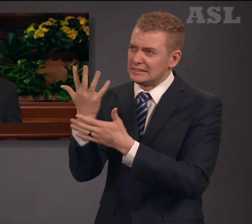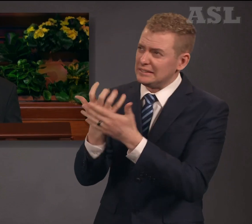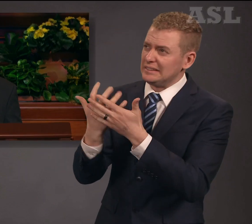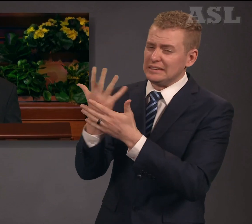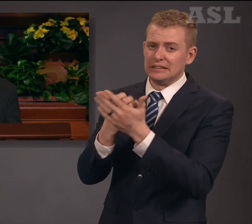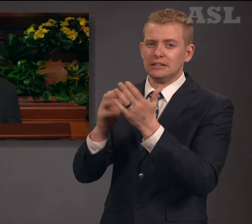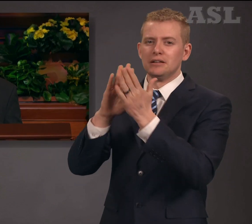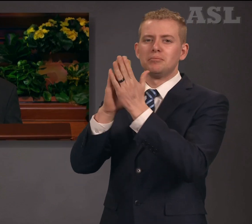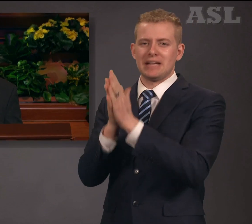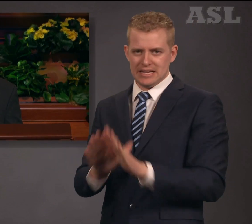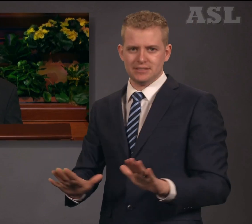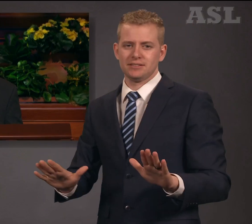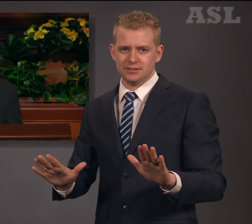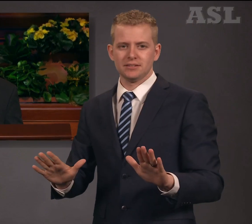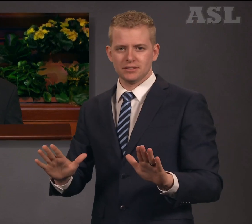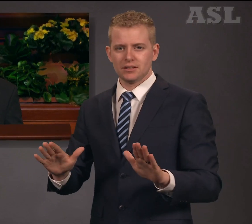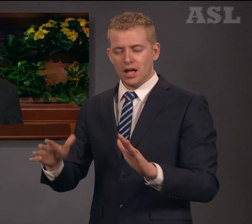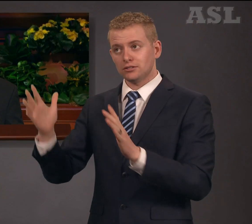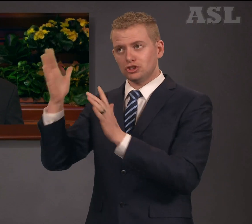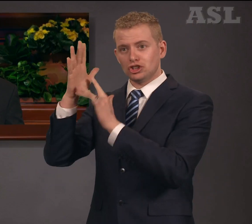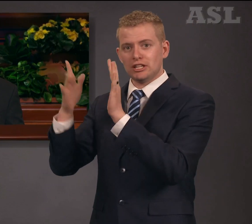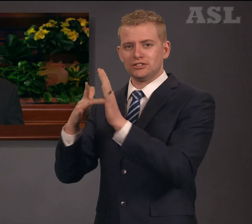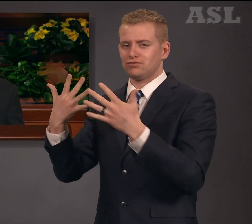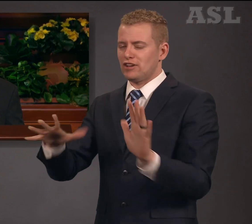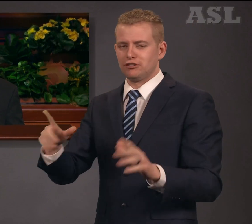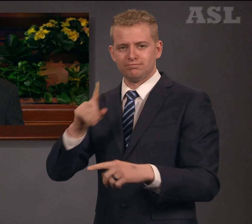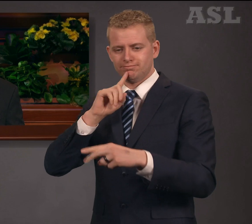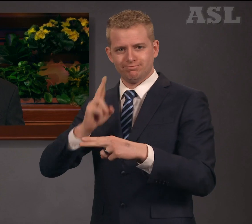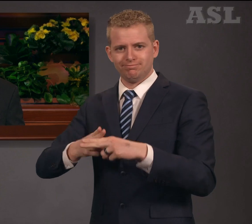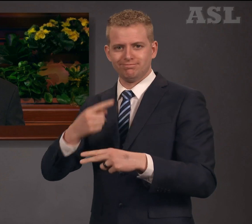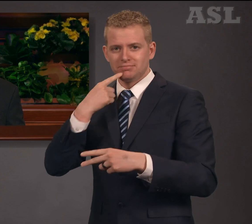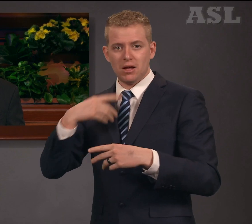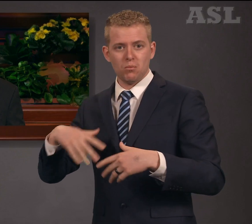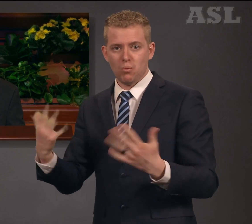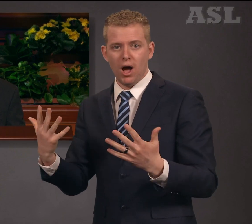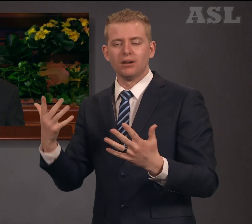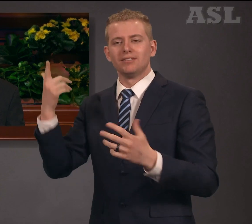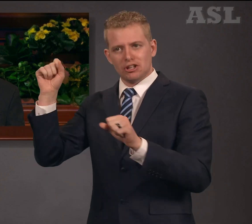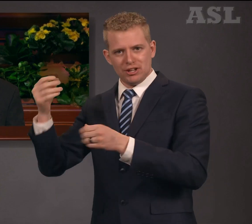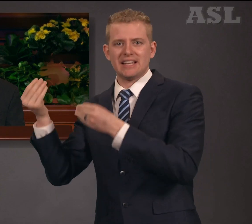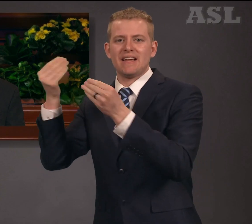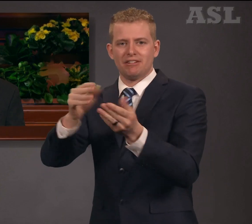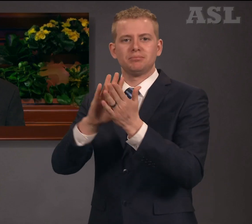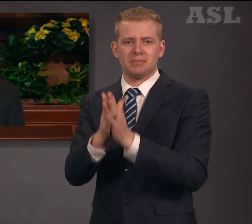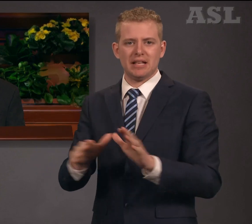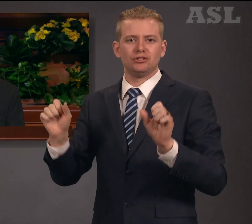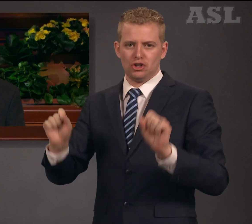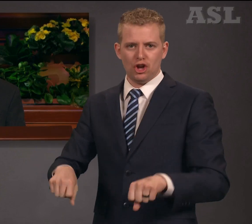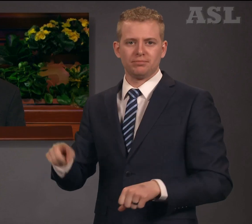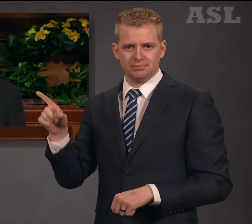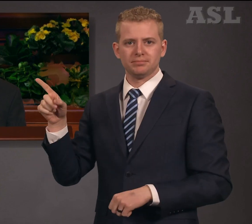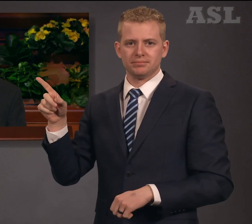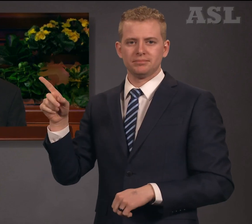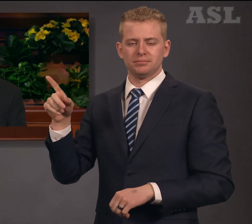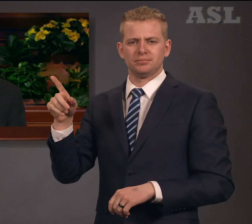and He said that He could give it to us. You remember the words